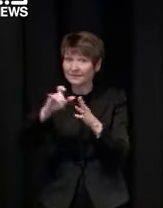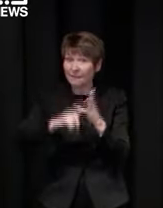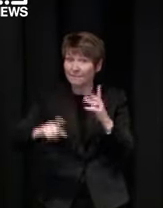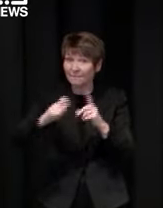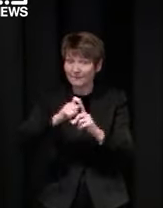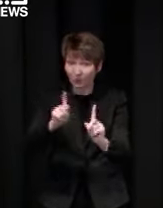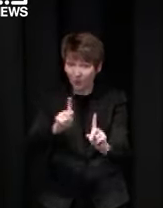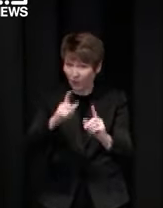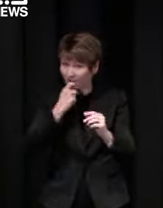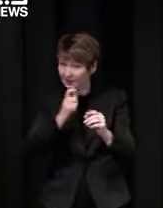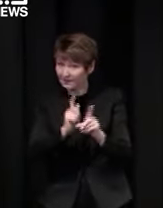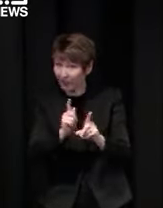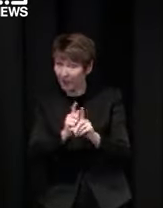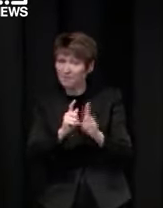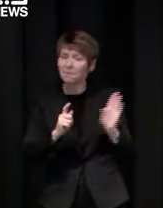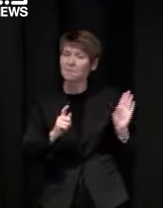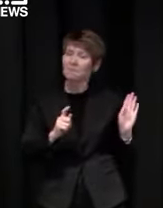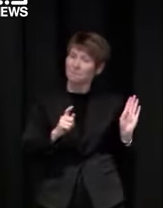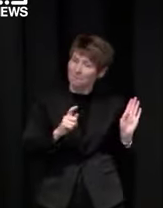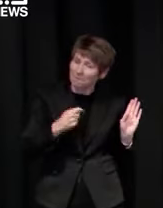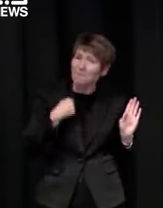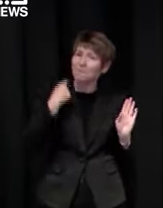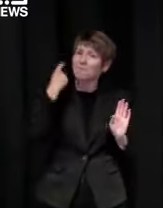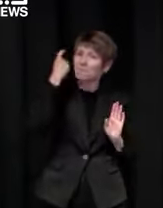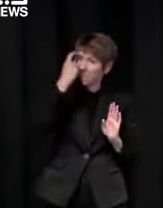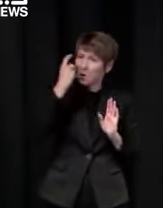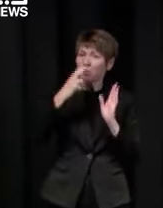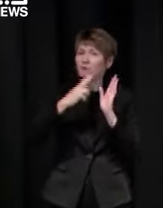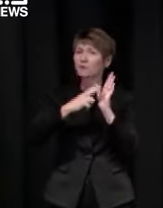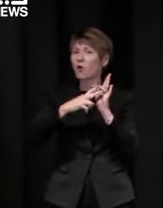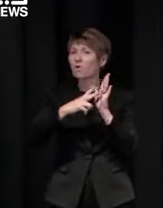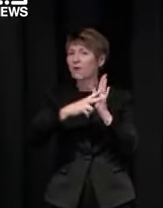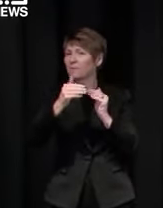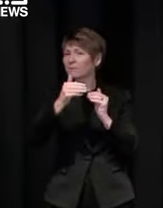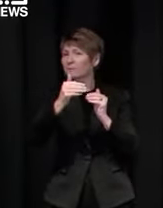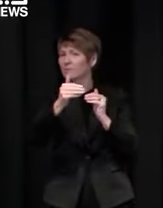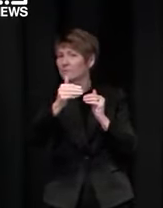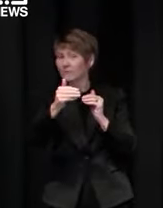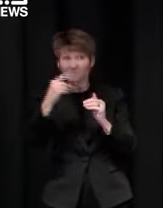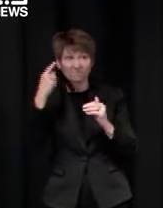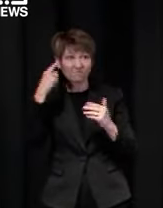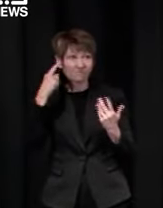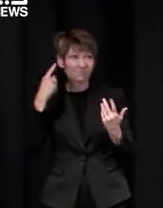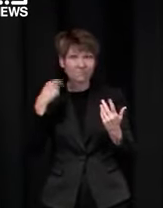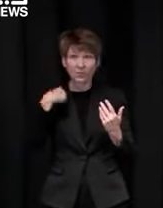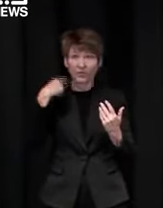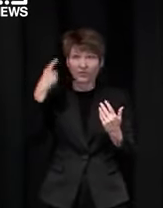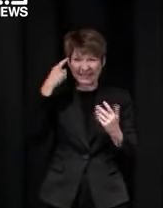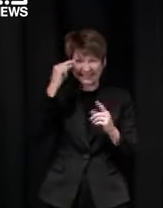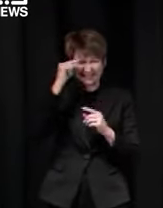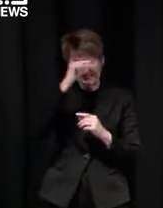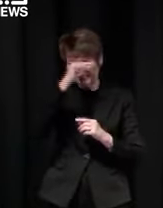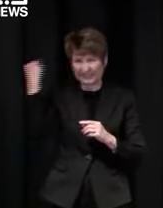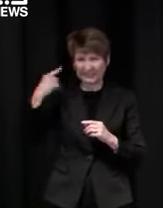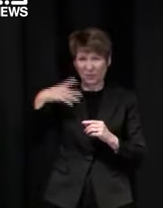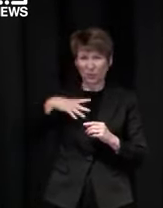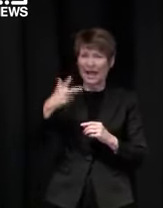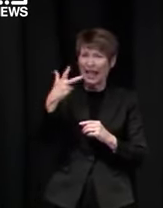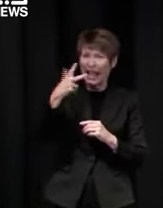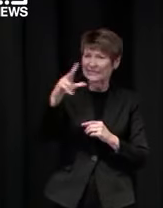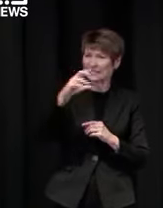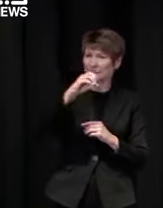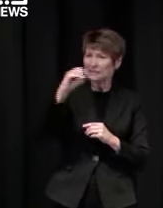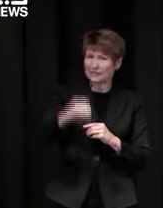as the premier indicated um a week or so ago that we'll be at 80 percent by cup day that's certainly what we're striving for um